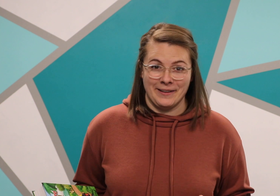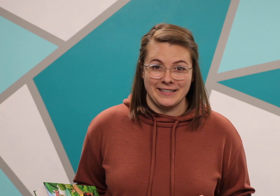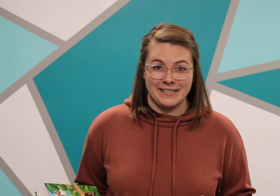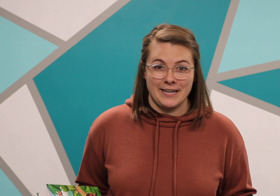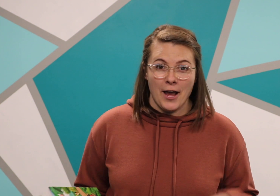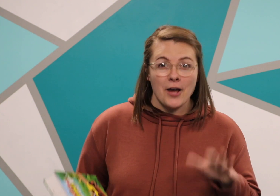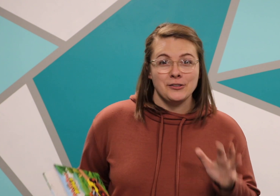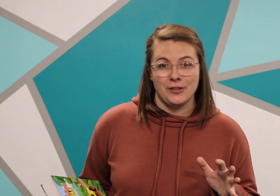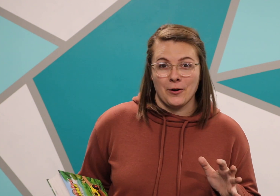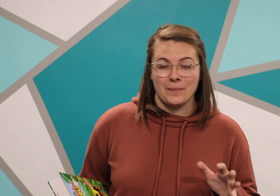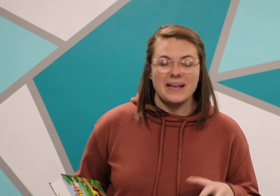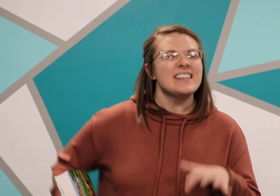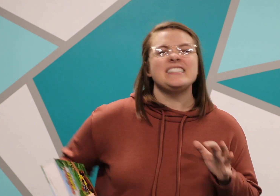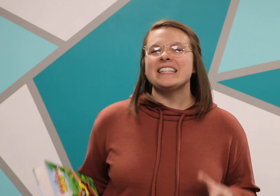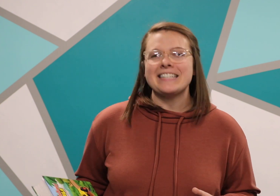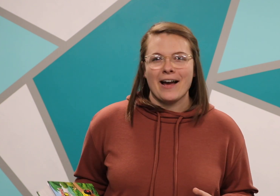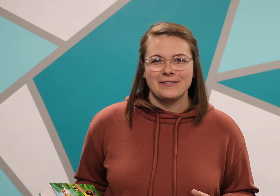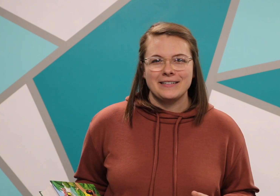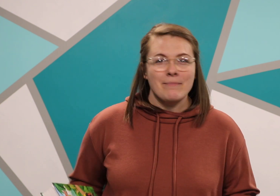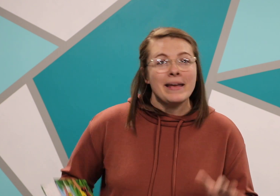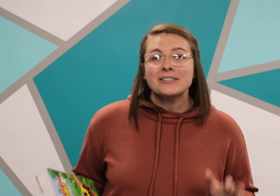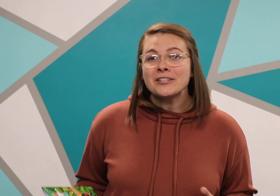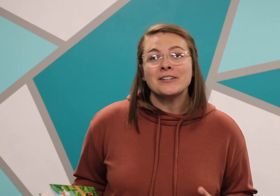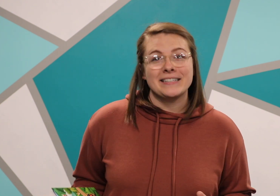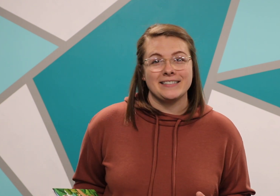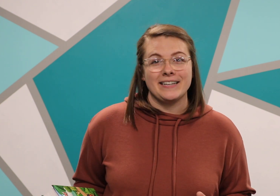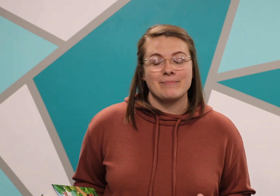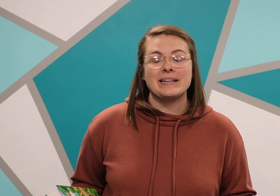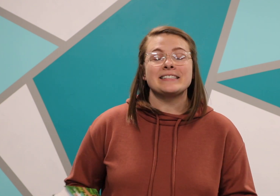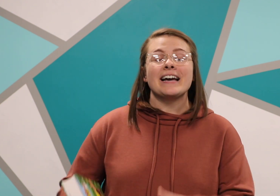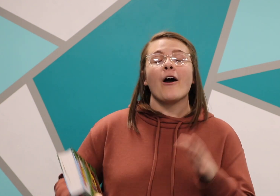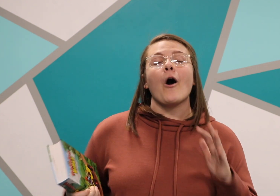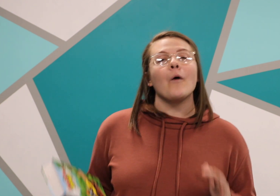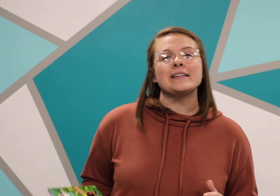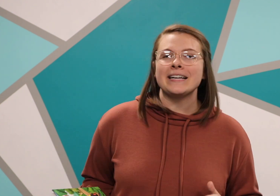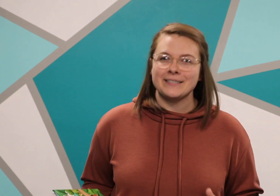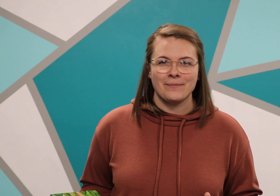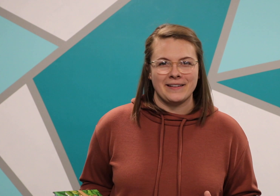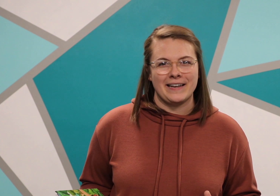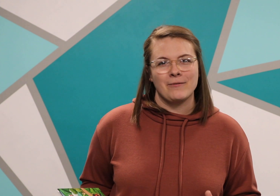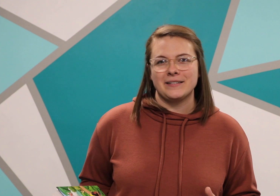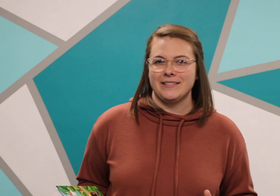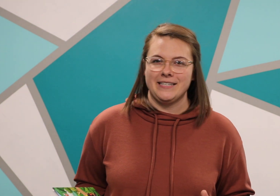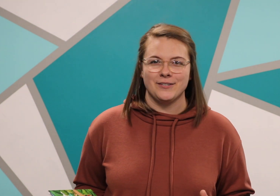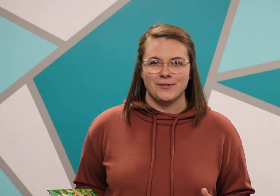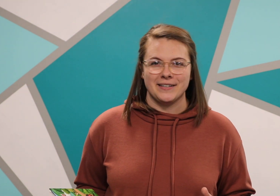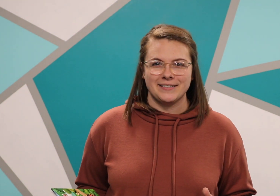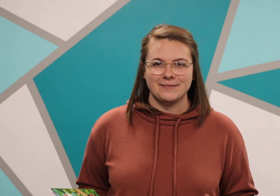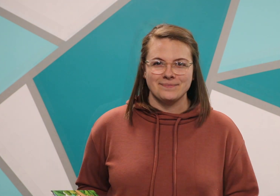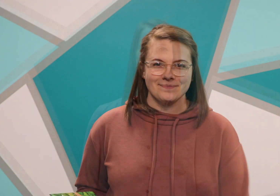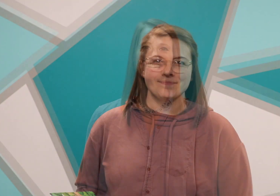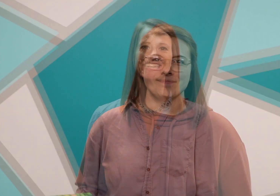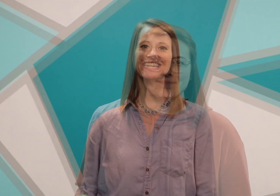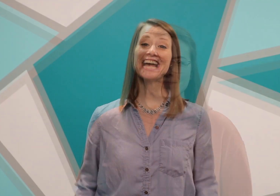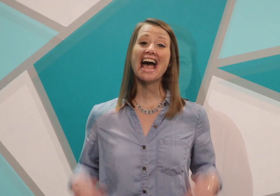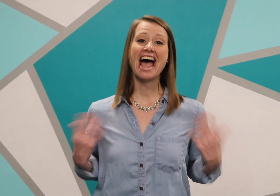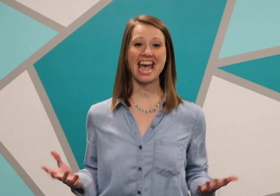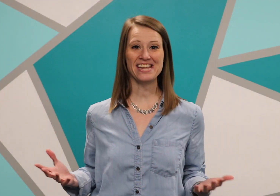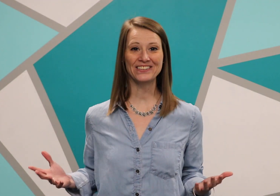lesson. So sit down, make sure you're listening because God always has something that he wants to teach to us. Hey, you